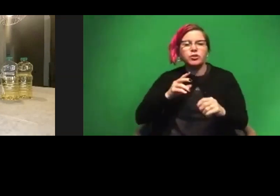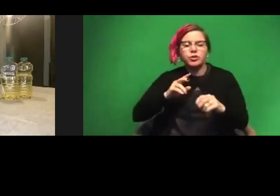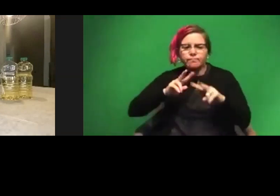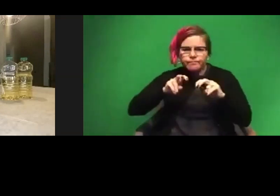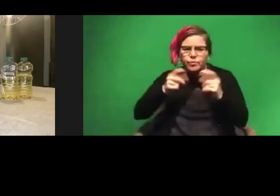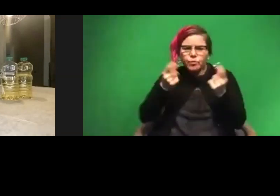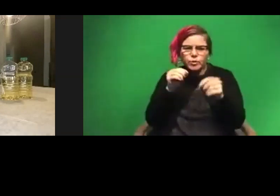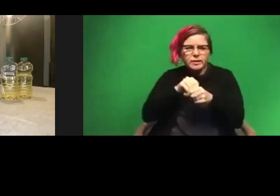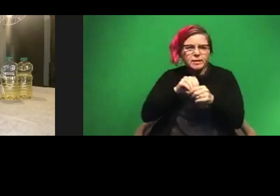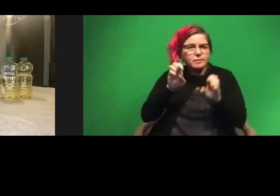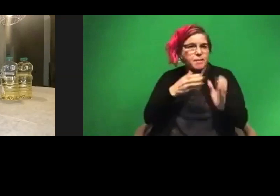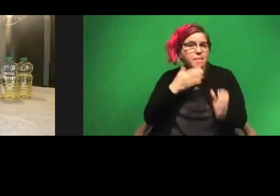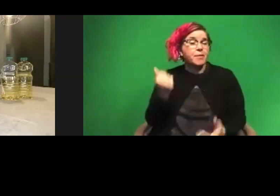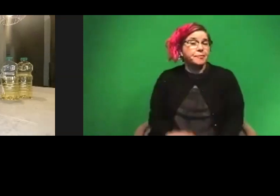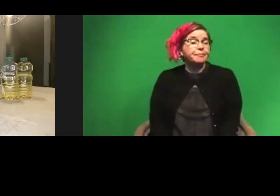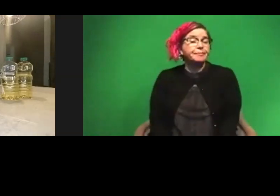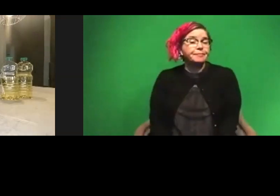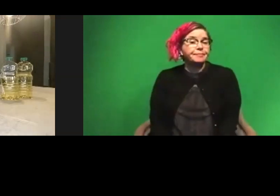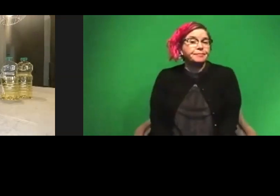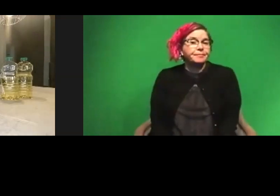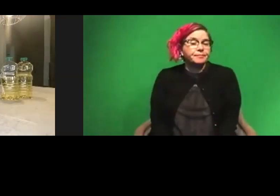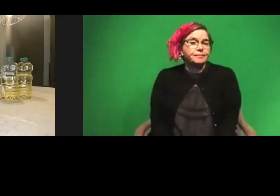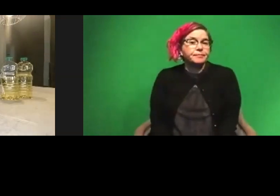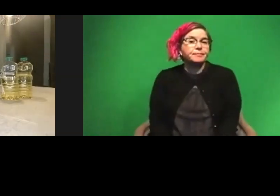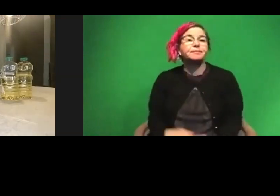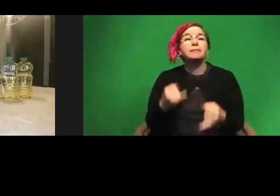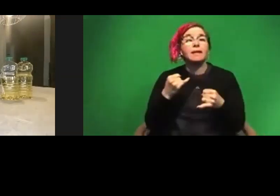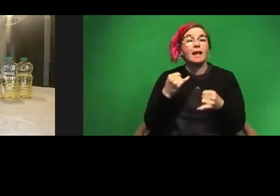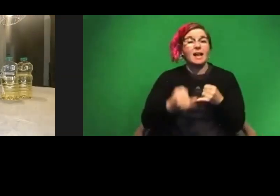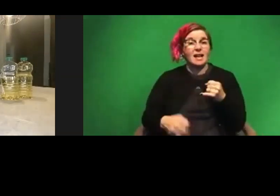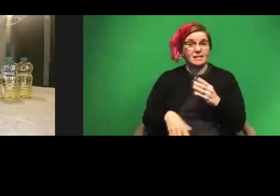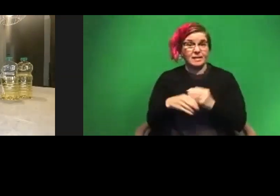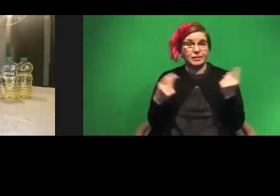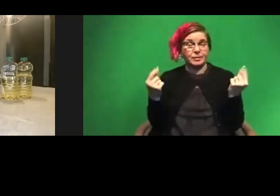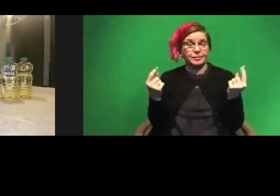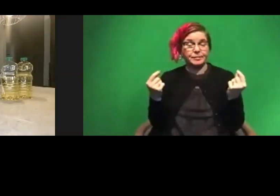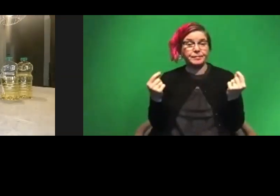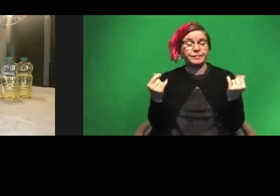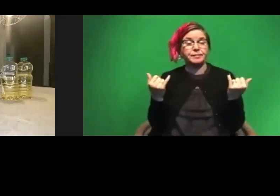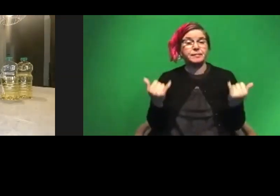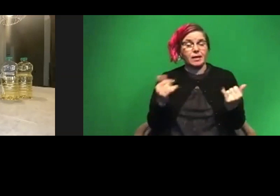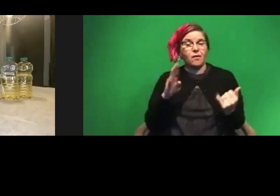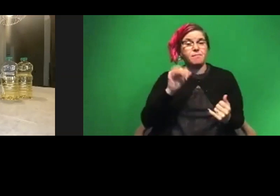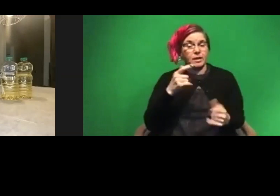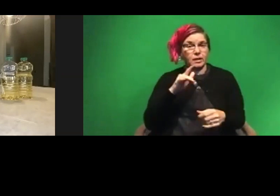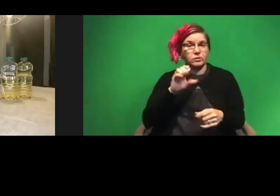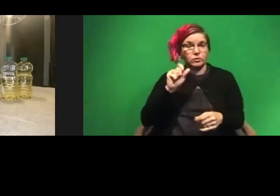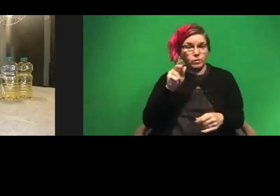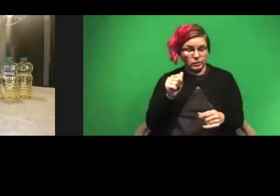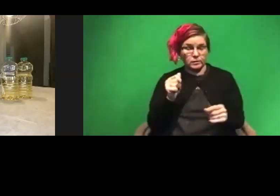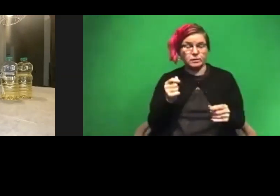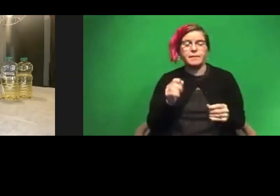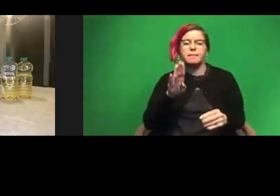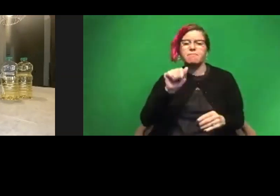experiment a little bit better. And then the last thing we're going to do. So now that we have the baking soda in there, the baking soda is your base.